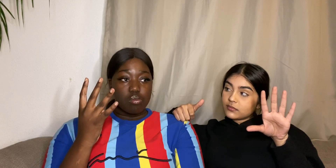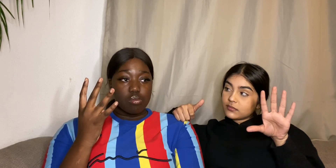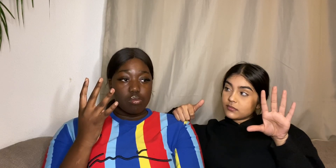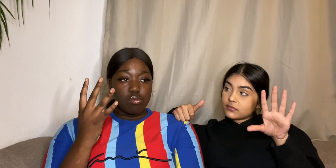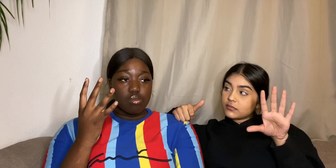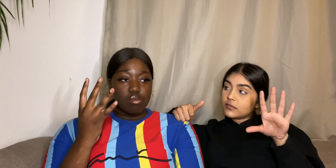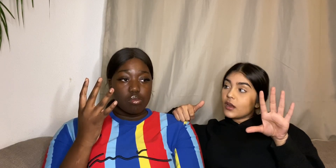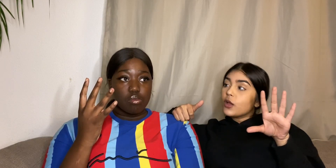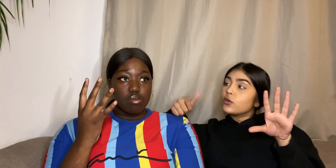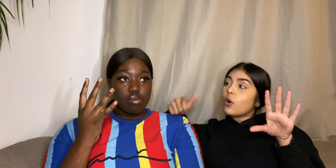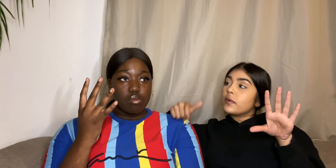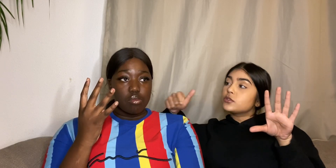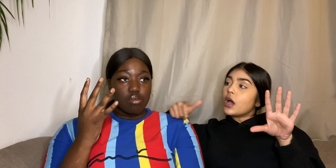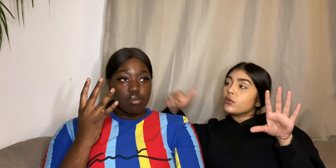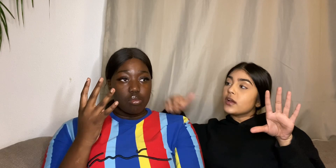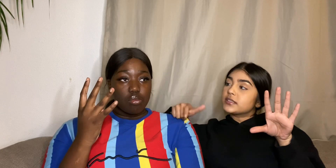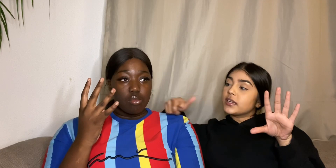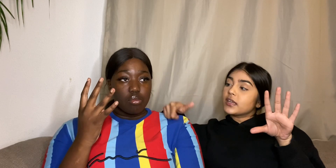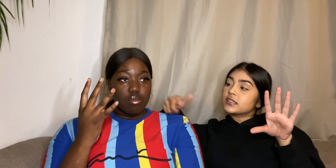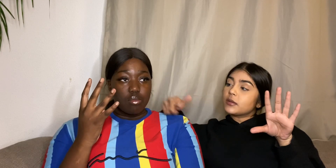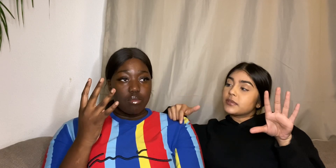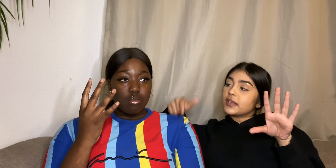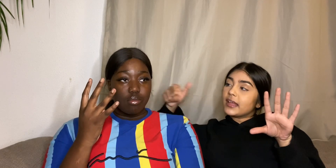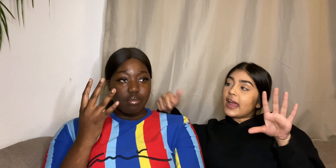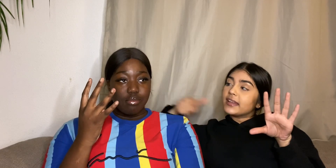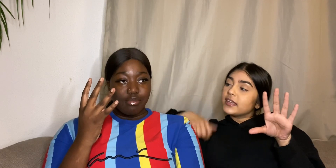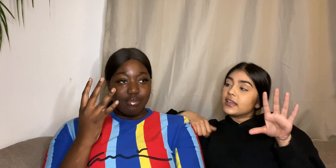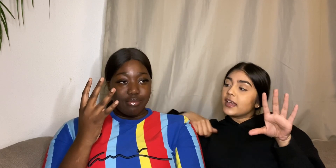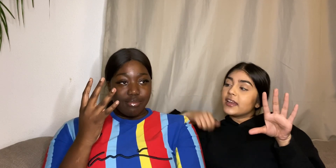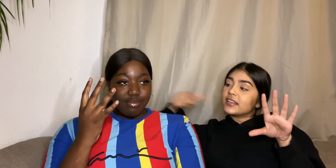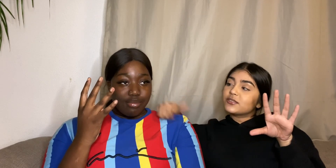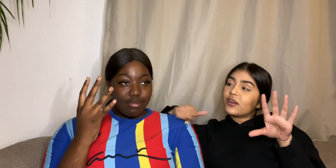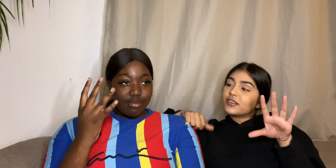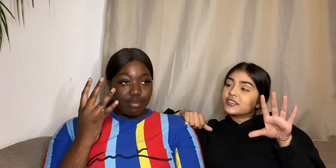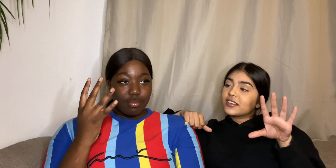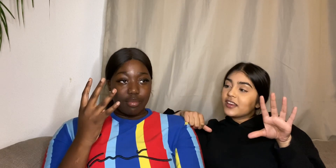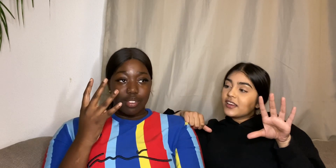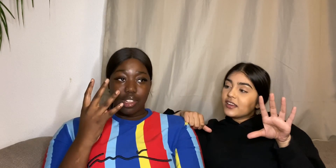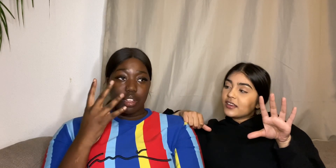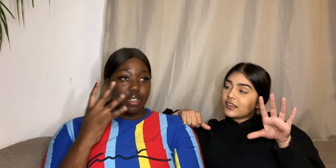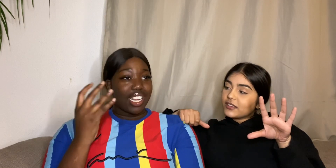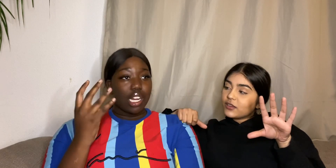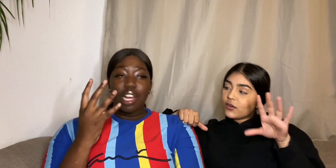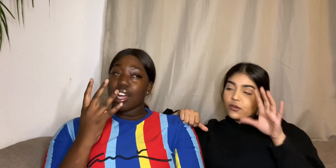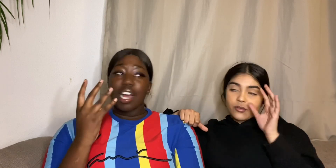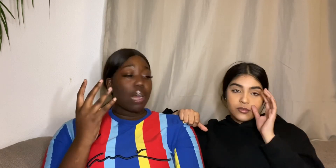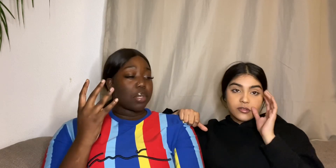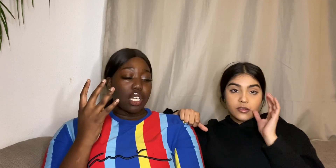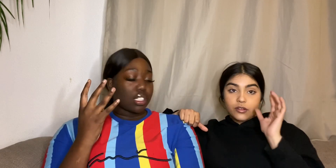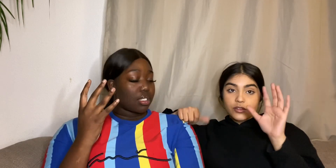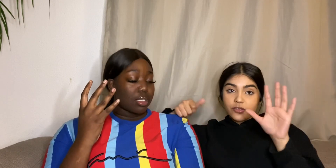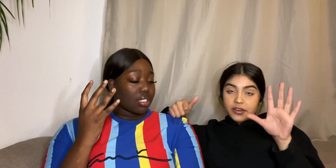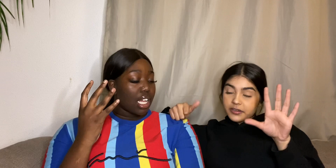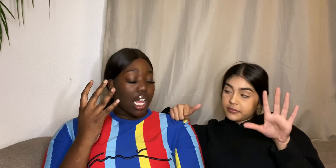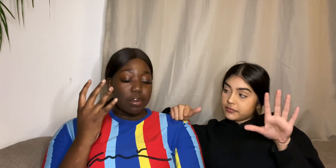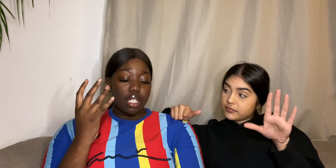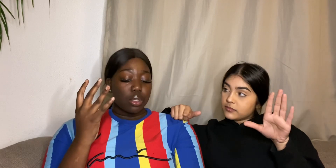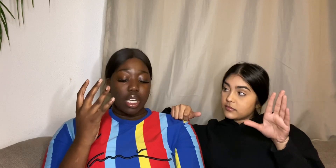No but now you are thinking something that I did And that's not No I'm not Not fair I'm not doing it